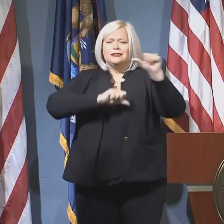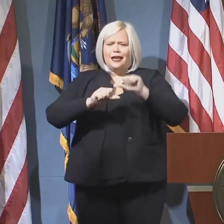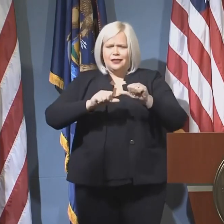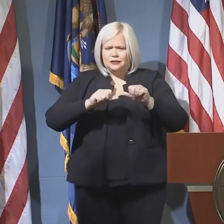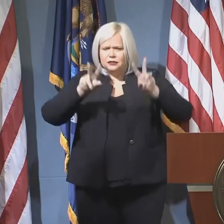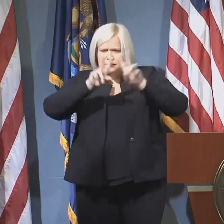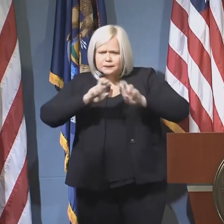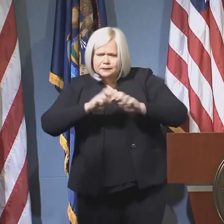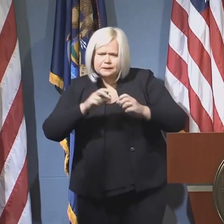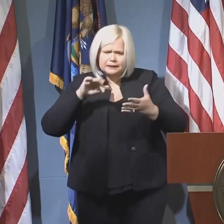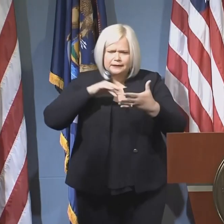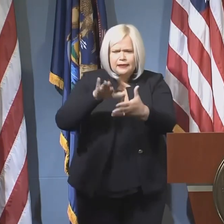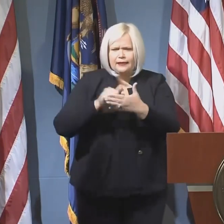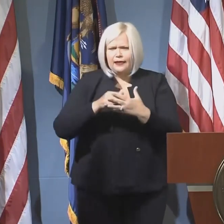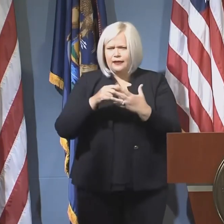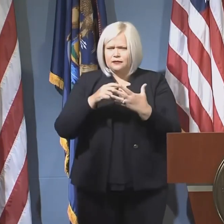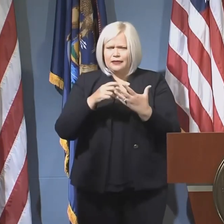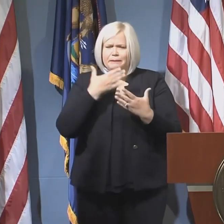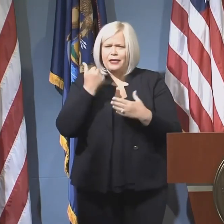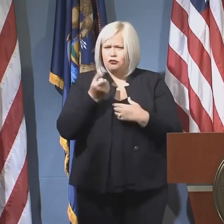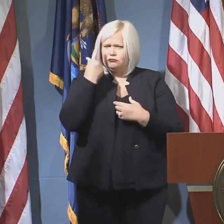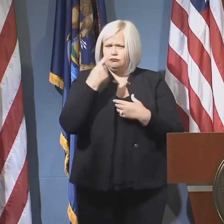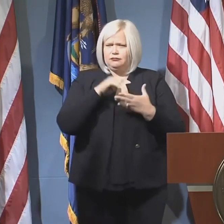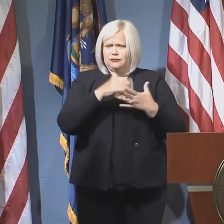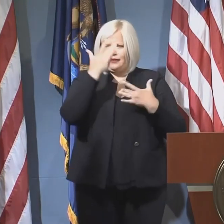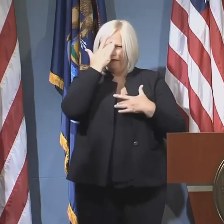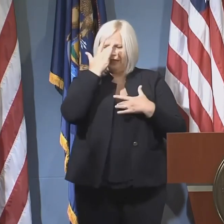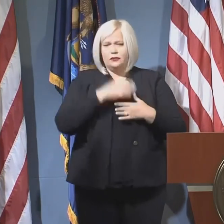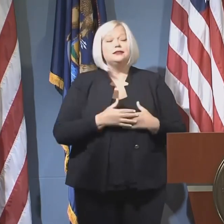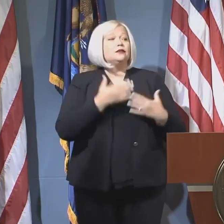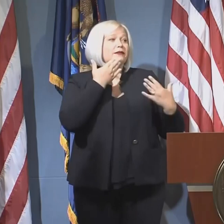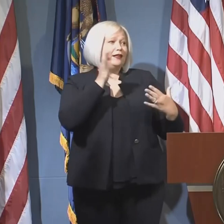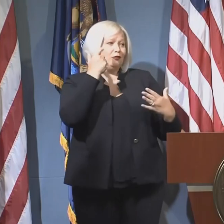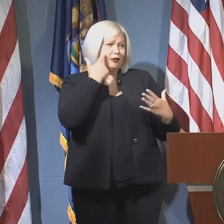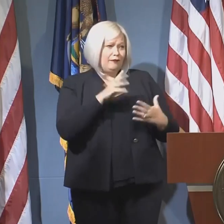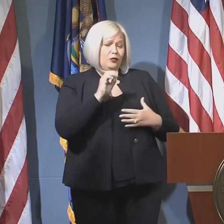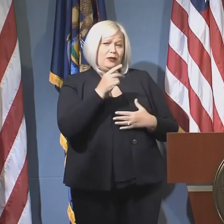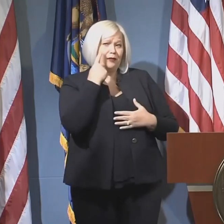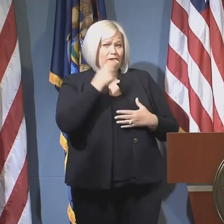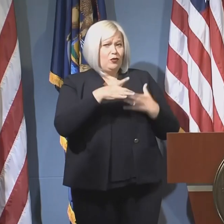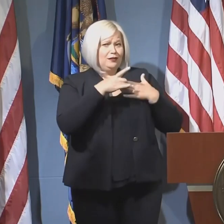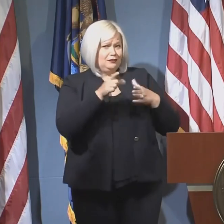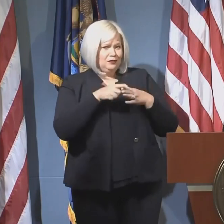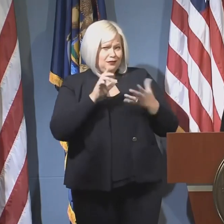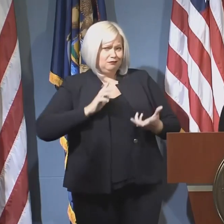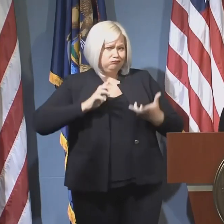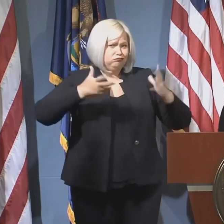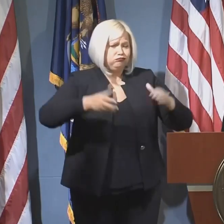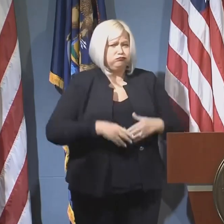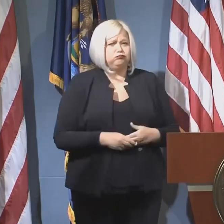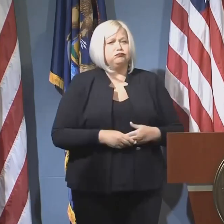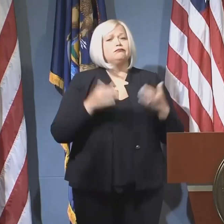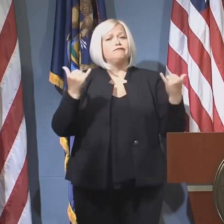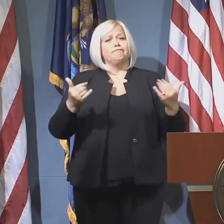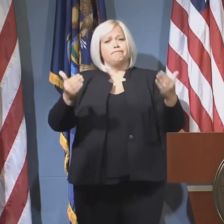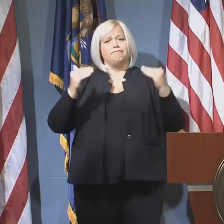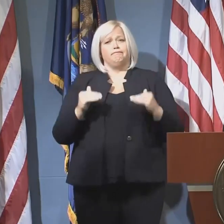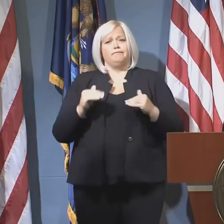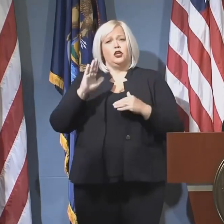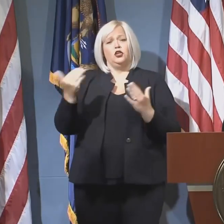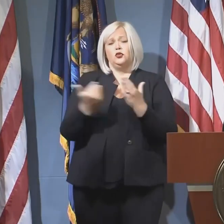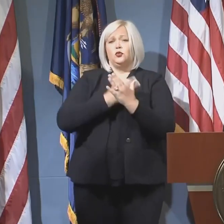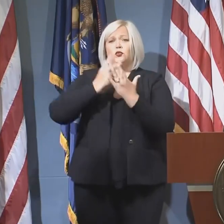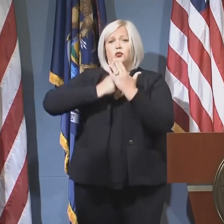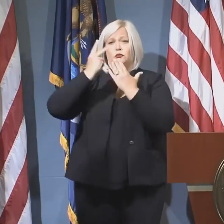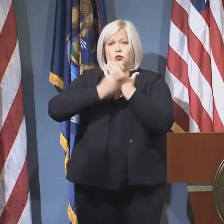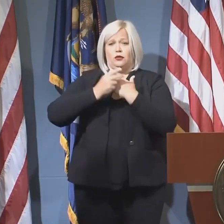understanding of the virus. Thank you again, Governor Whitmer, for your leadership in this crisis. Now I'd like to talk about Governor Whitmer's